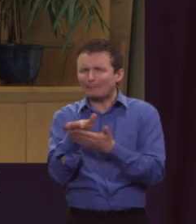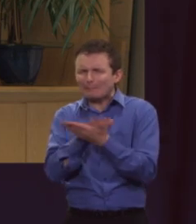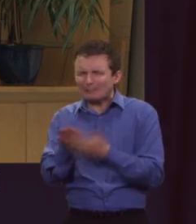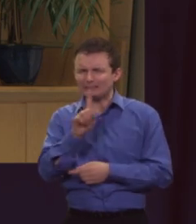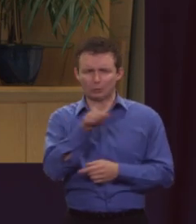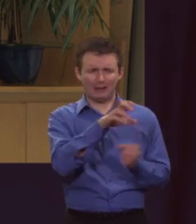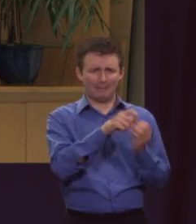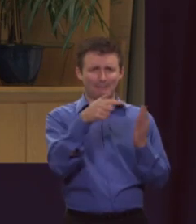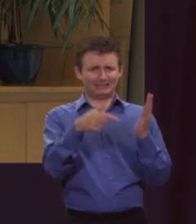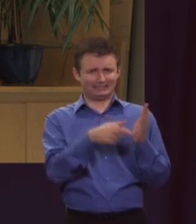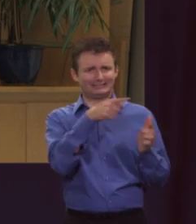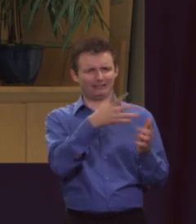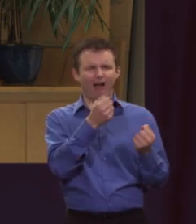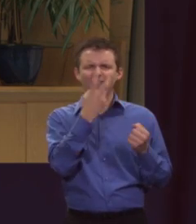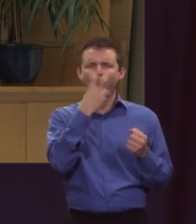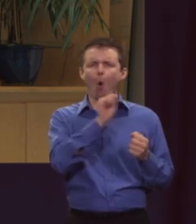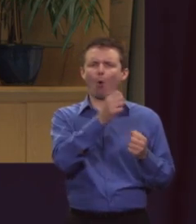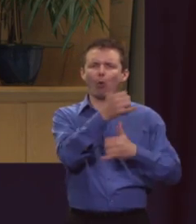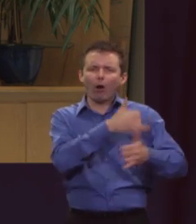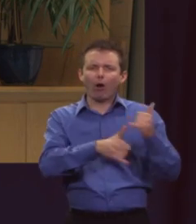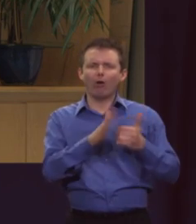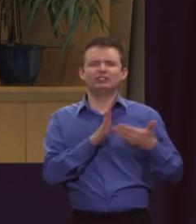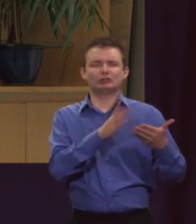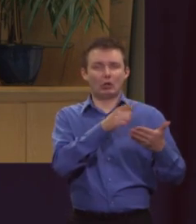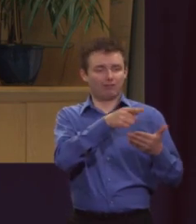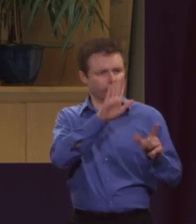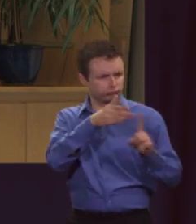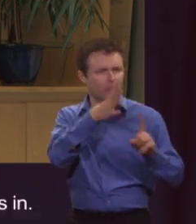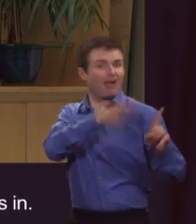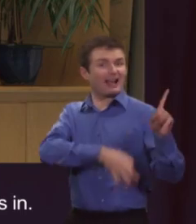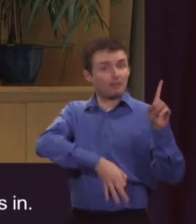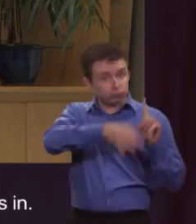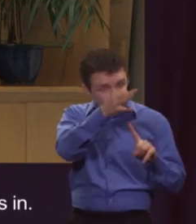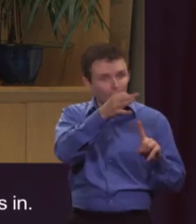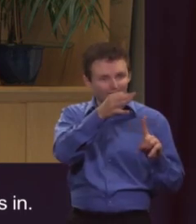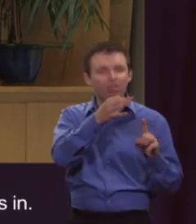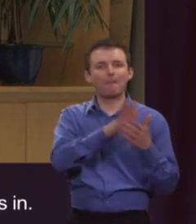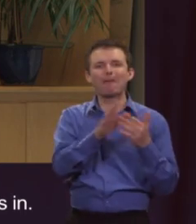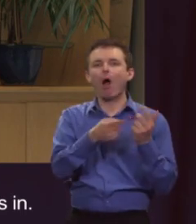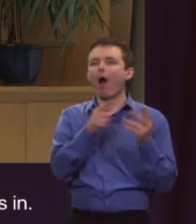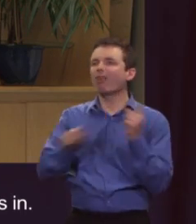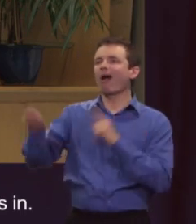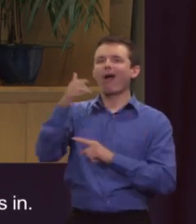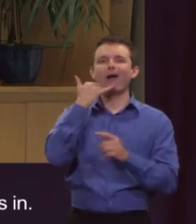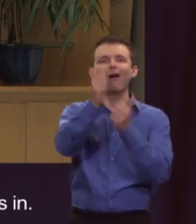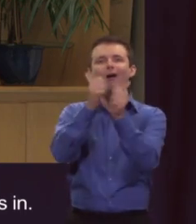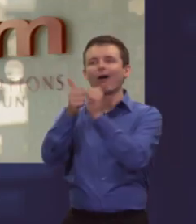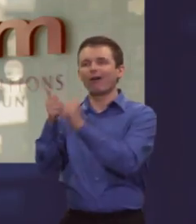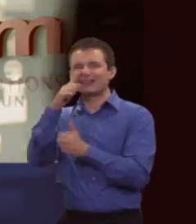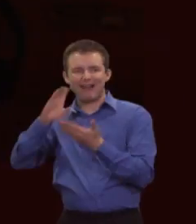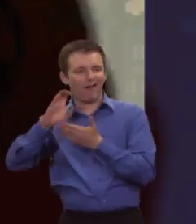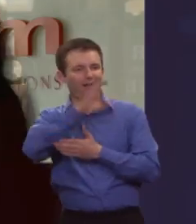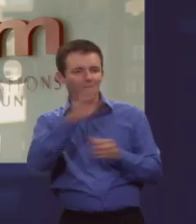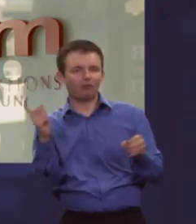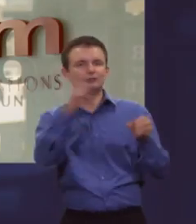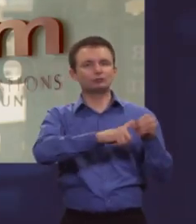whether I think they mean BT are going to improve the main text relay service that exists at the moment and then everybody else buys in. I